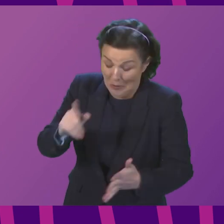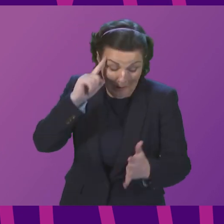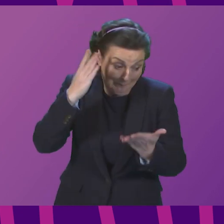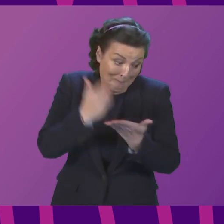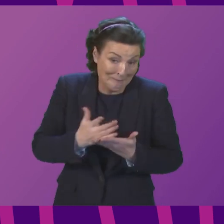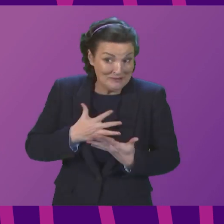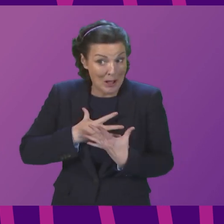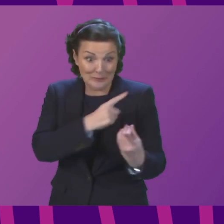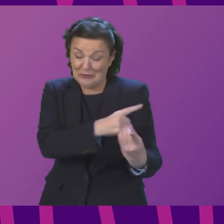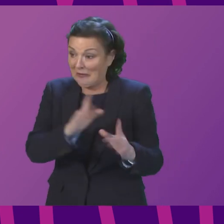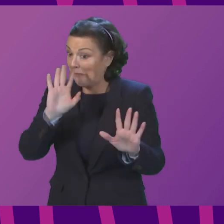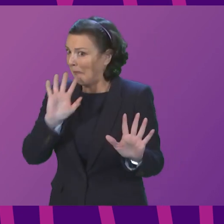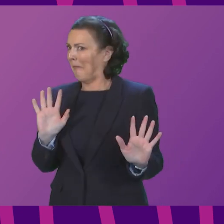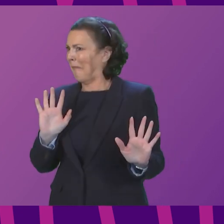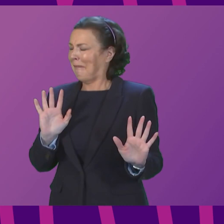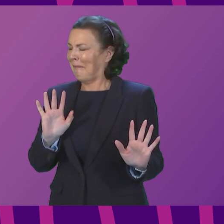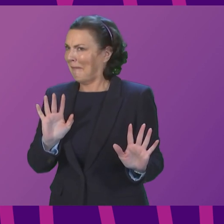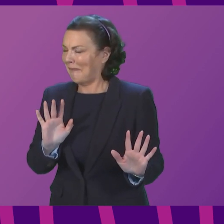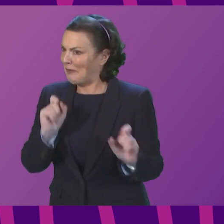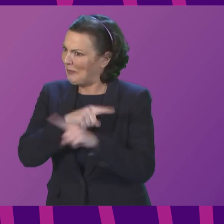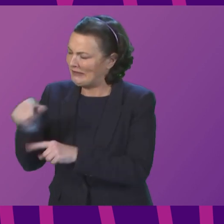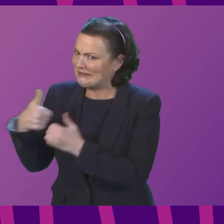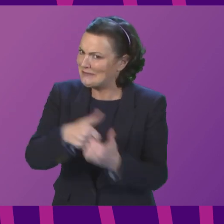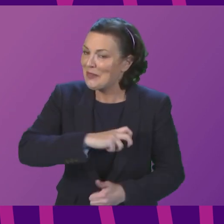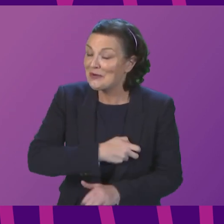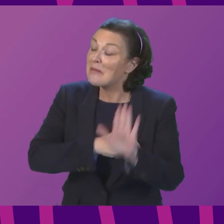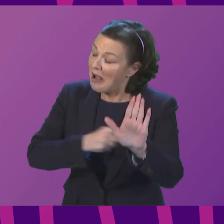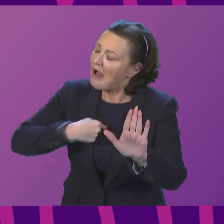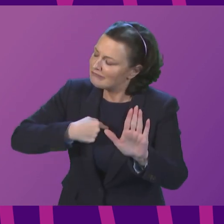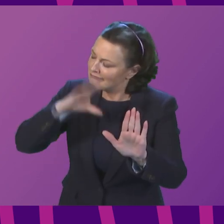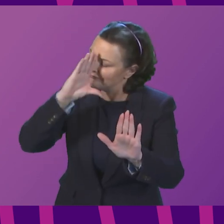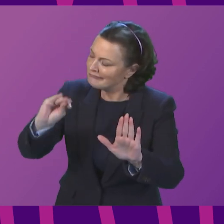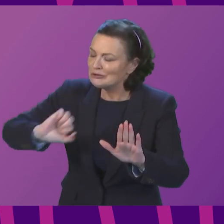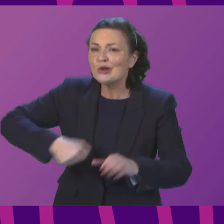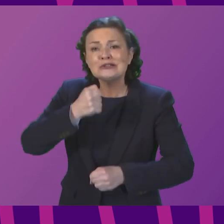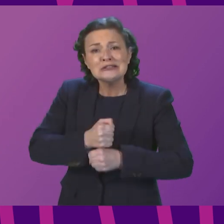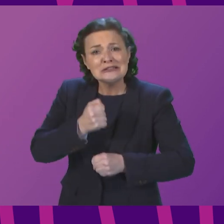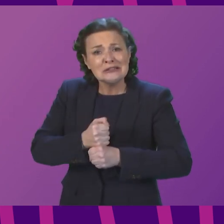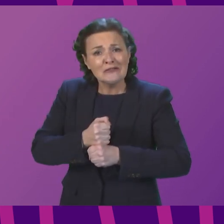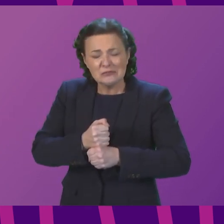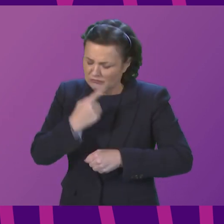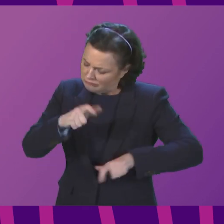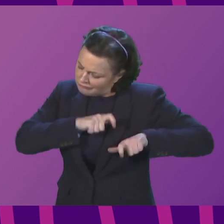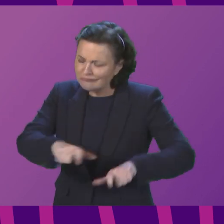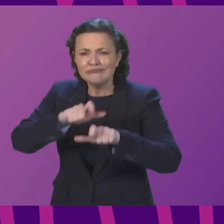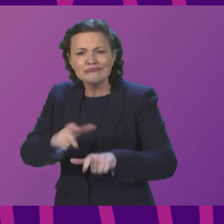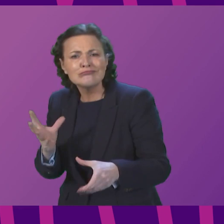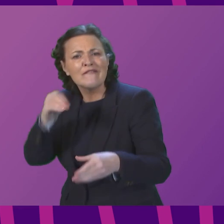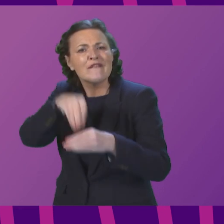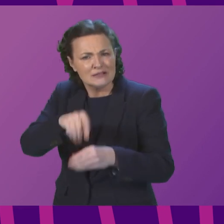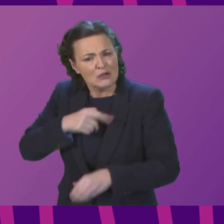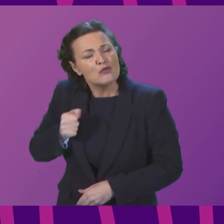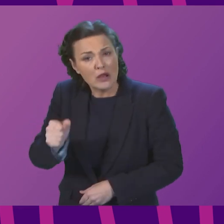We will continue to make the investments in our railway to improve passenger